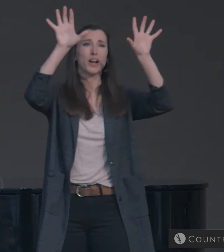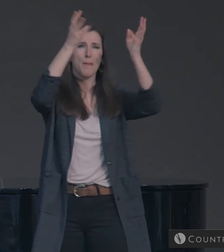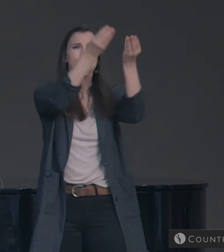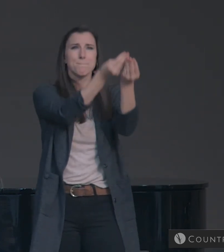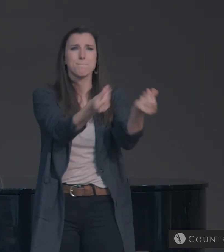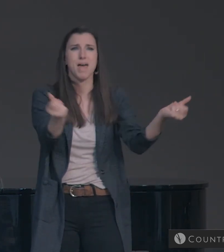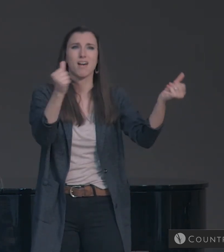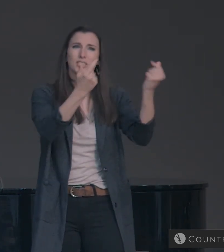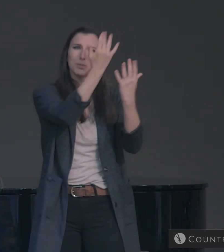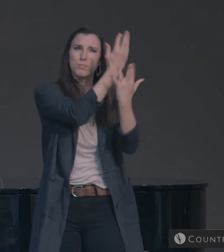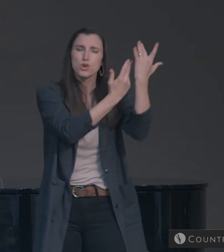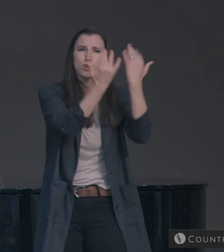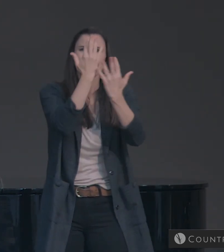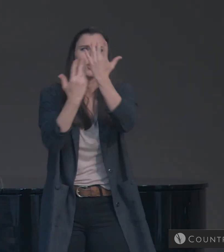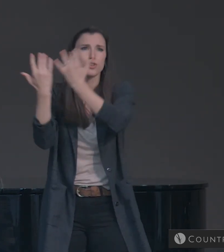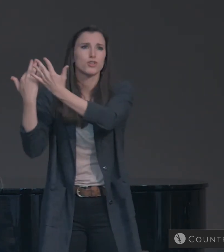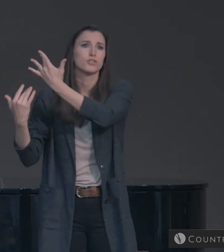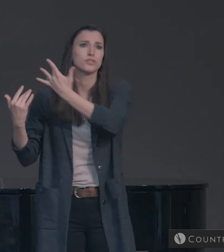Wow.